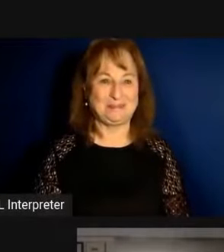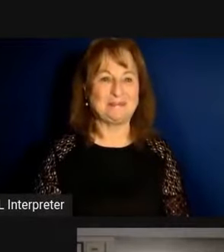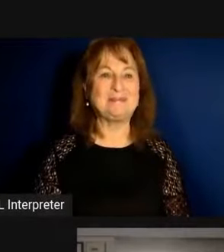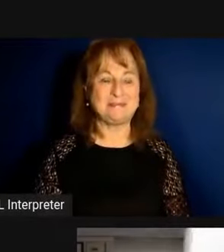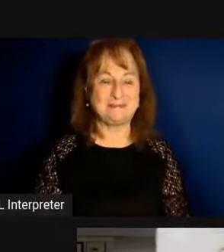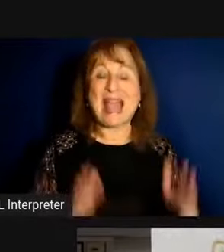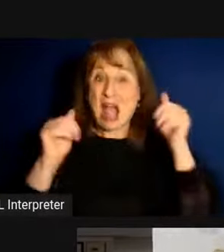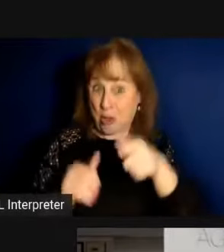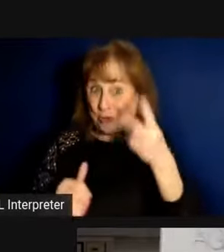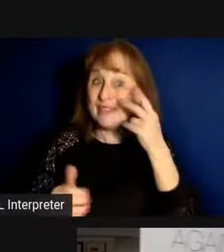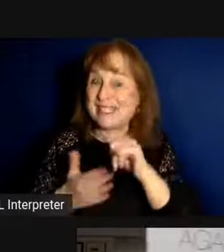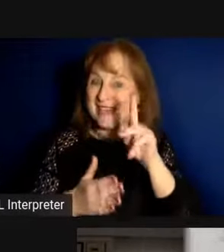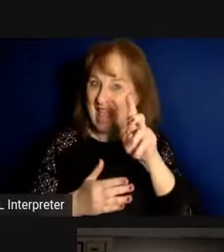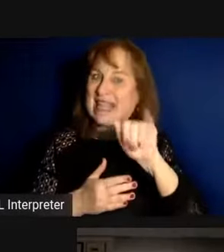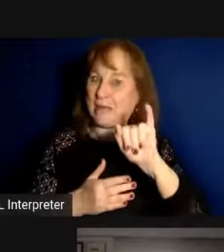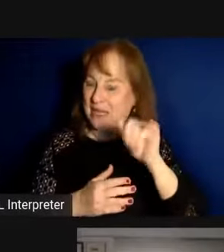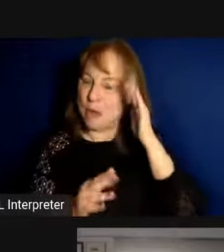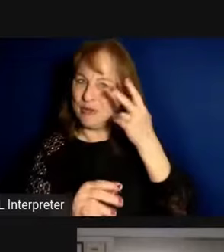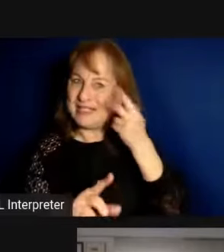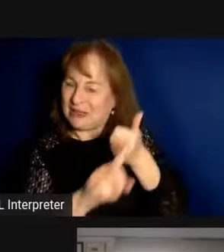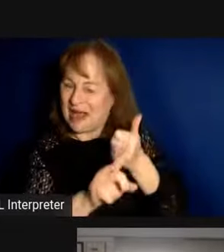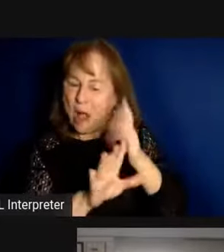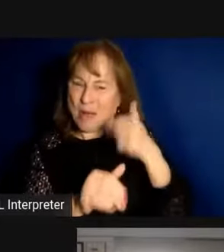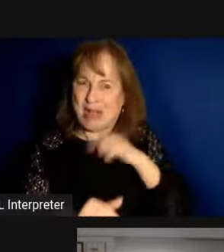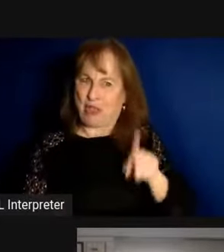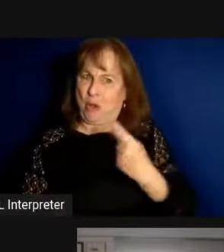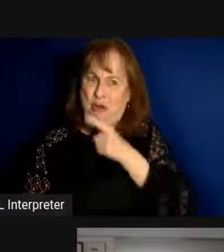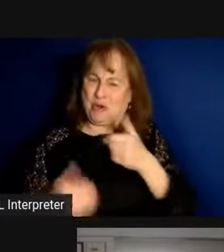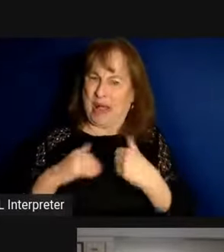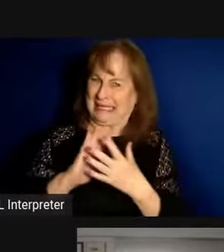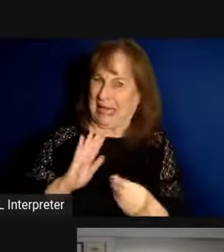I hope you've seen that, Kemi, yourself. I hope I'm not the only one that has a copy.